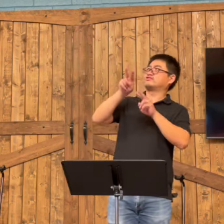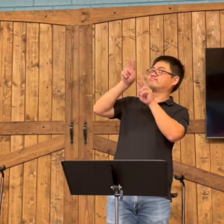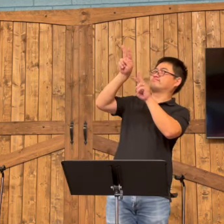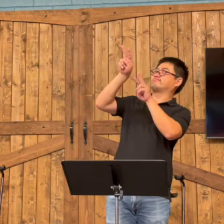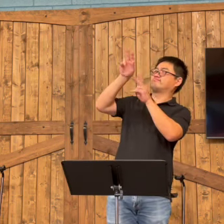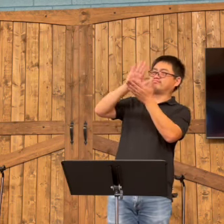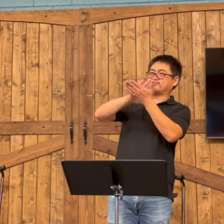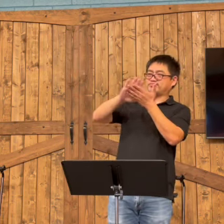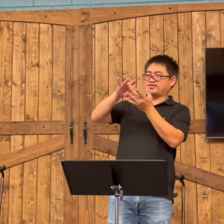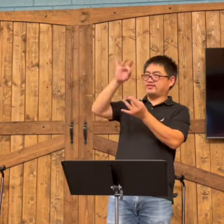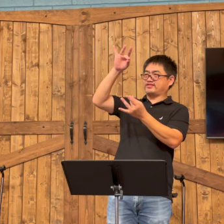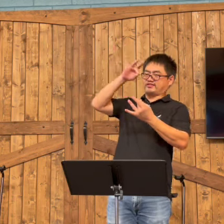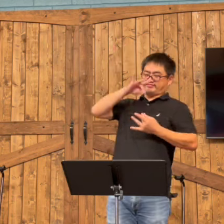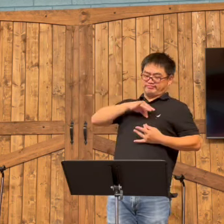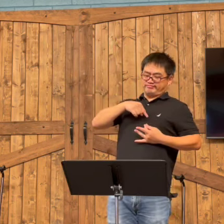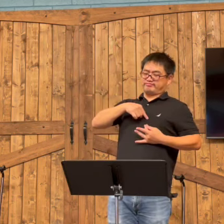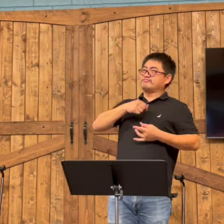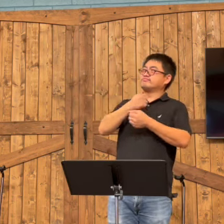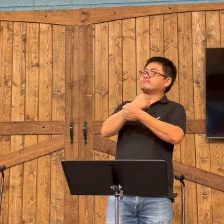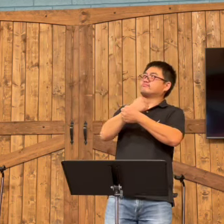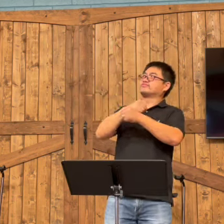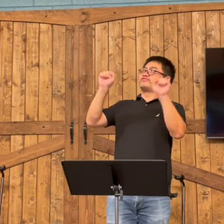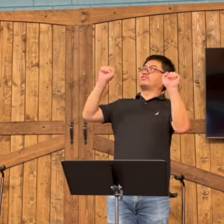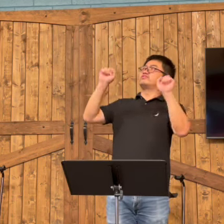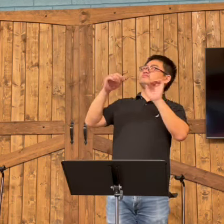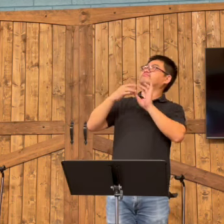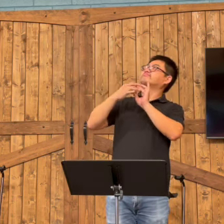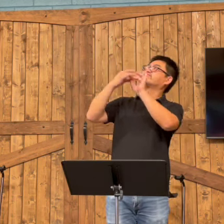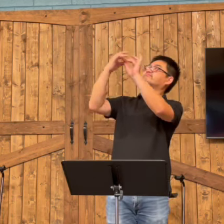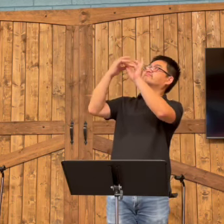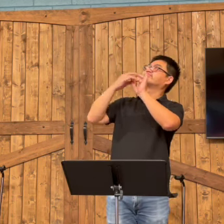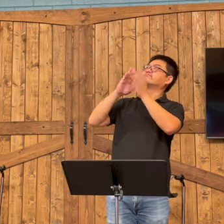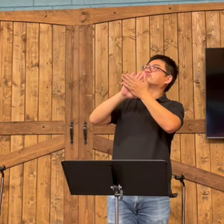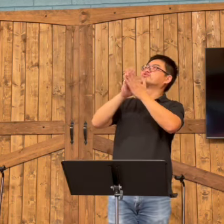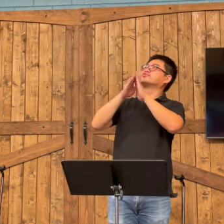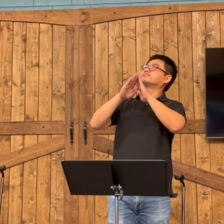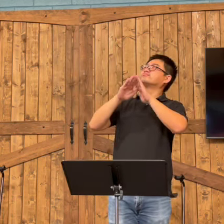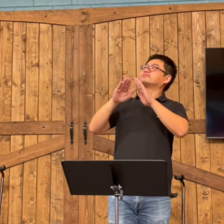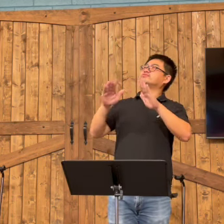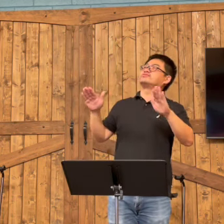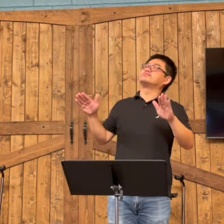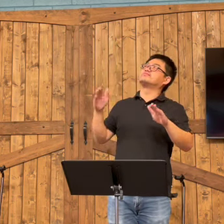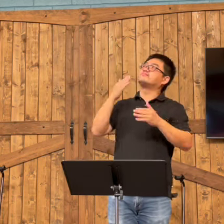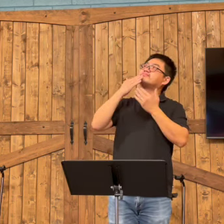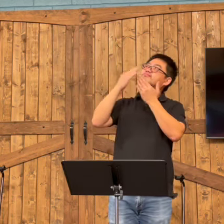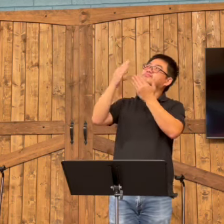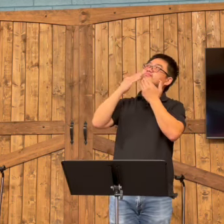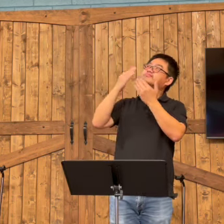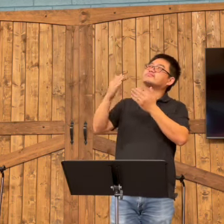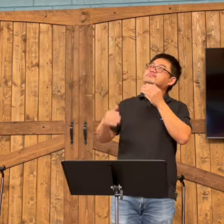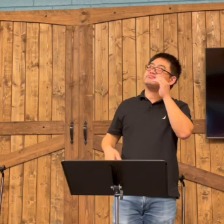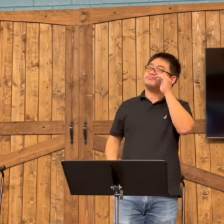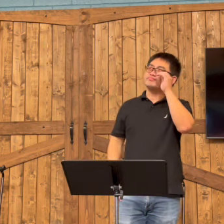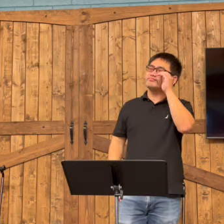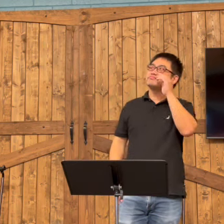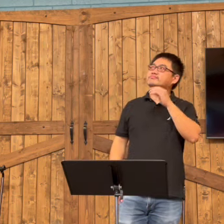never have fear. That we should always keep our eyes on you. And that the Holy Spirit will give us peace and safety.